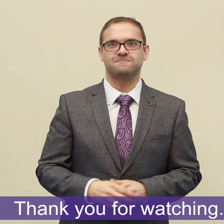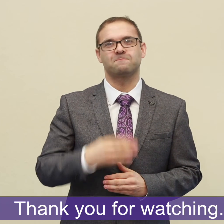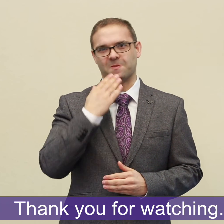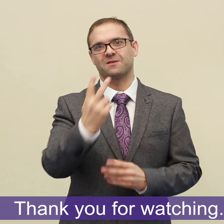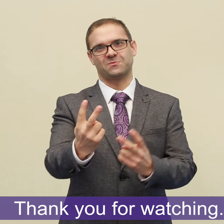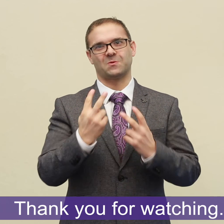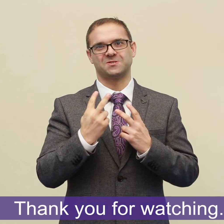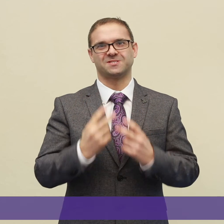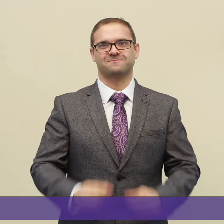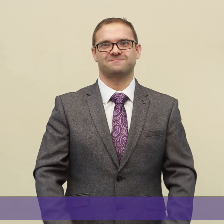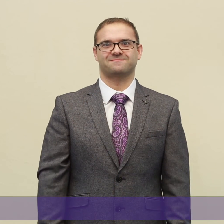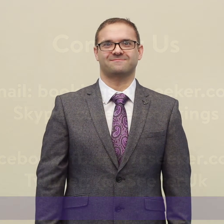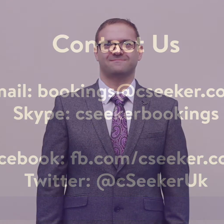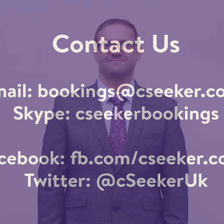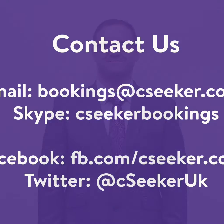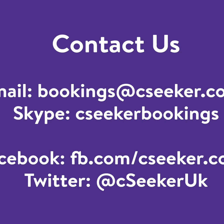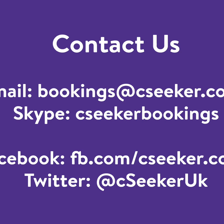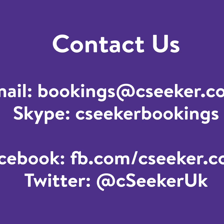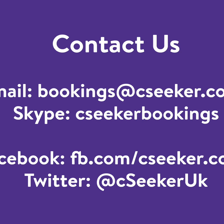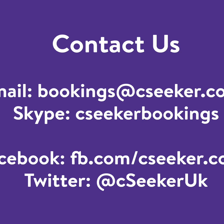Thank you for watching. Take care.